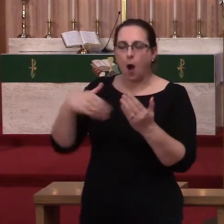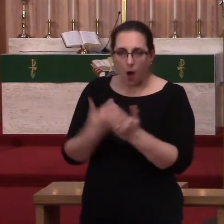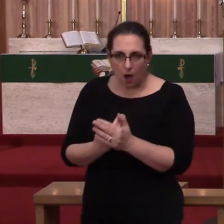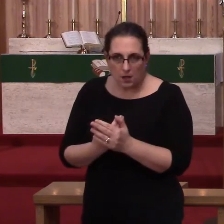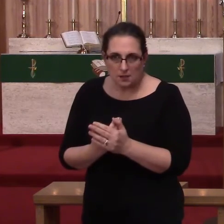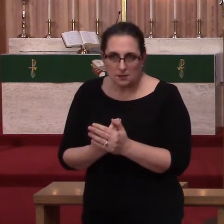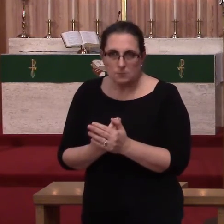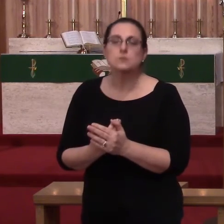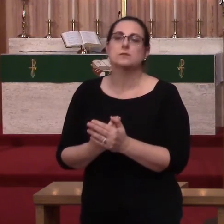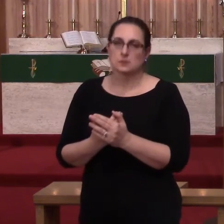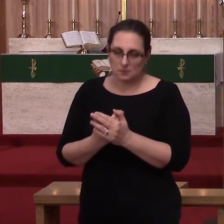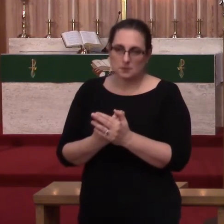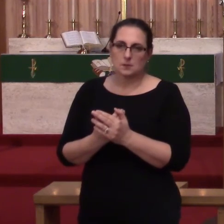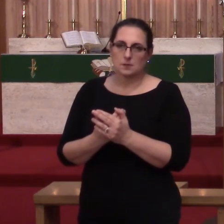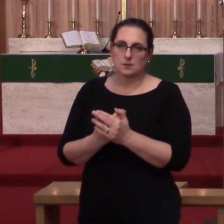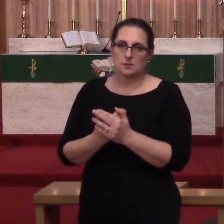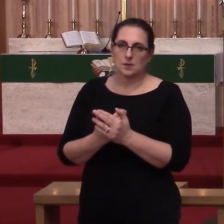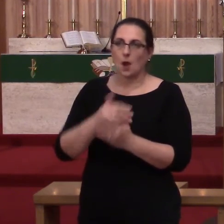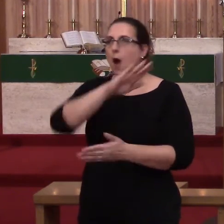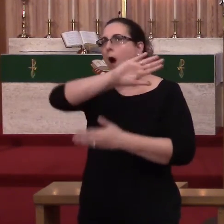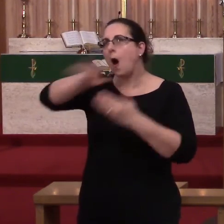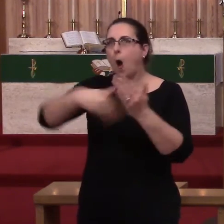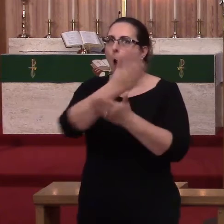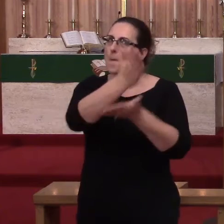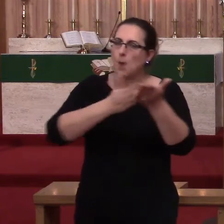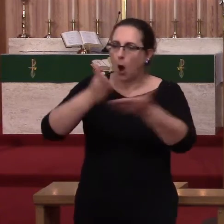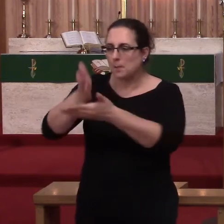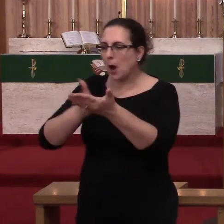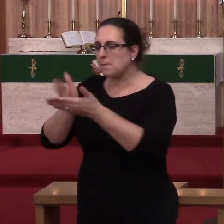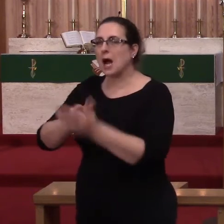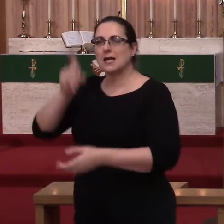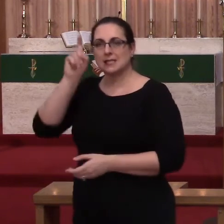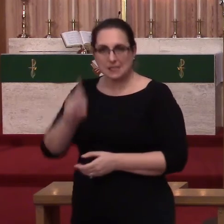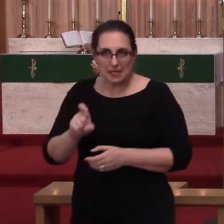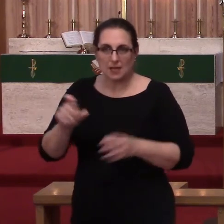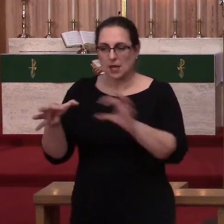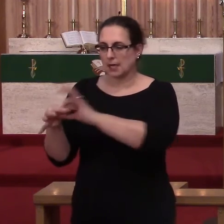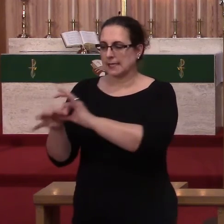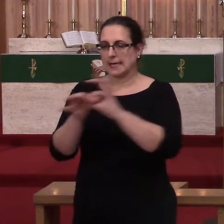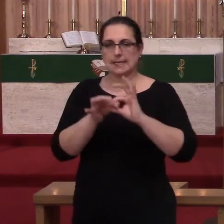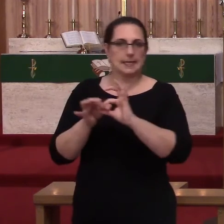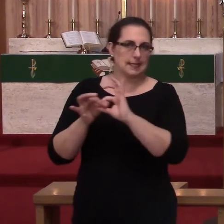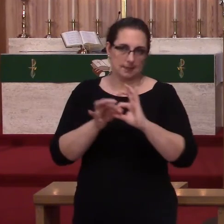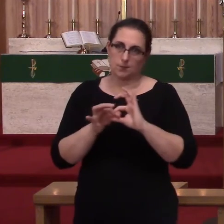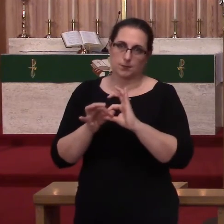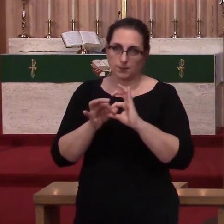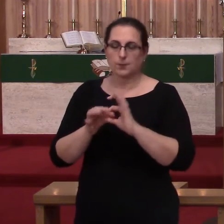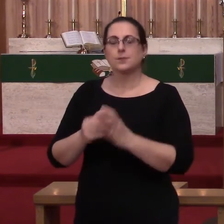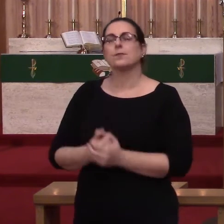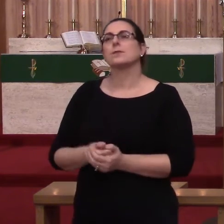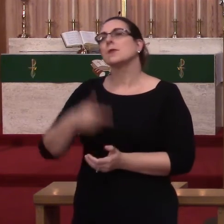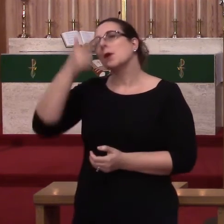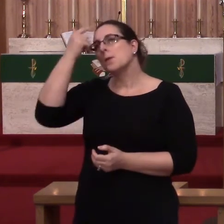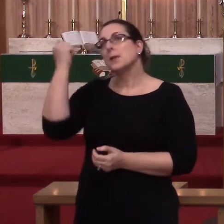Article 5. The two go hand in hand. Because God works through